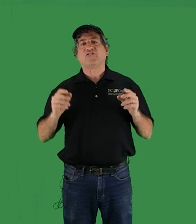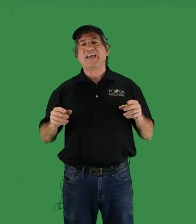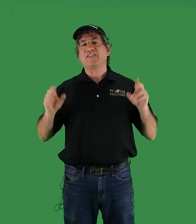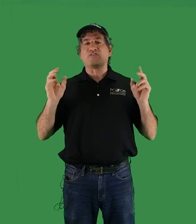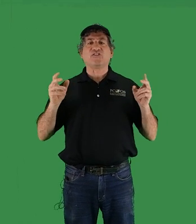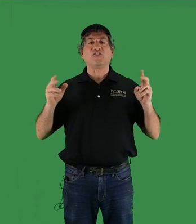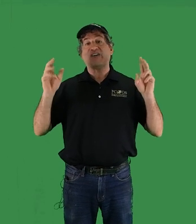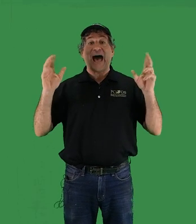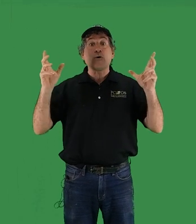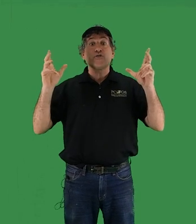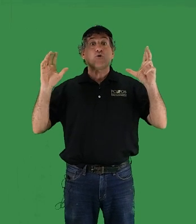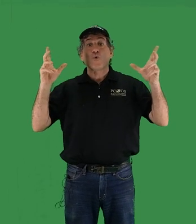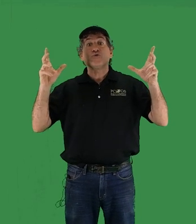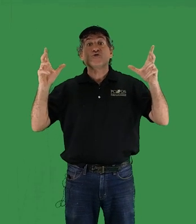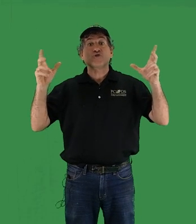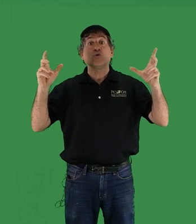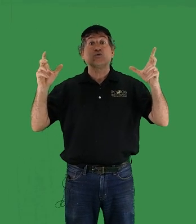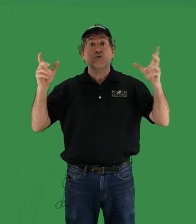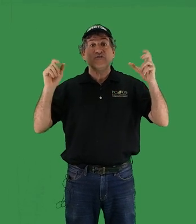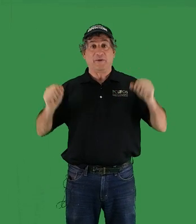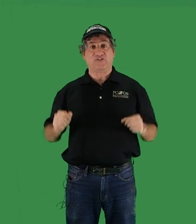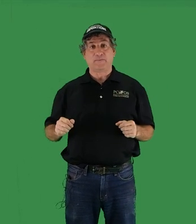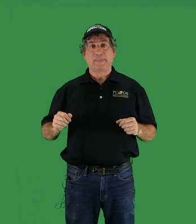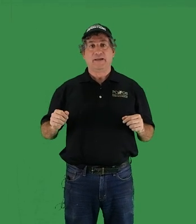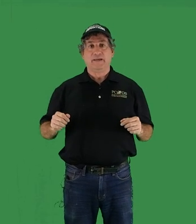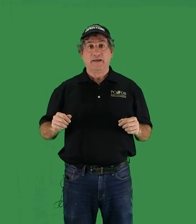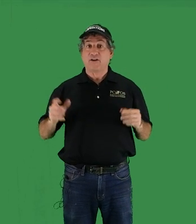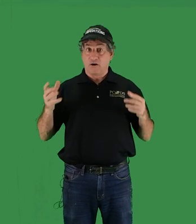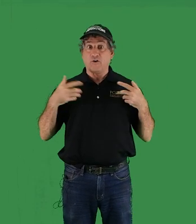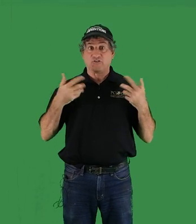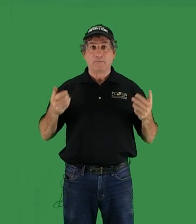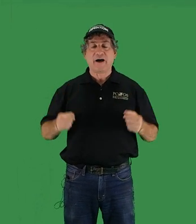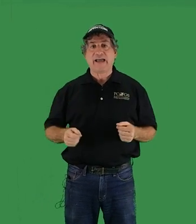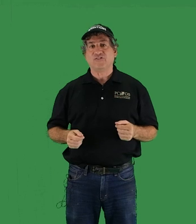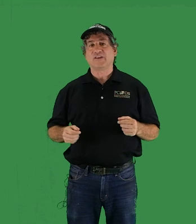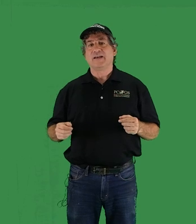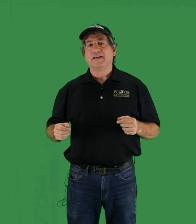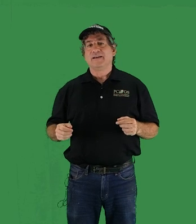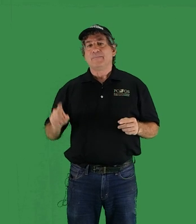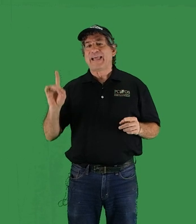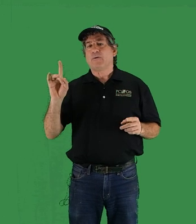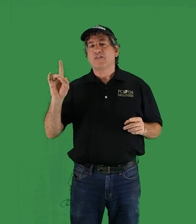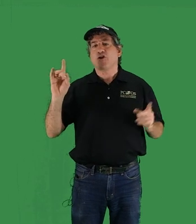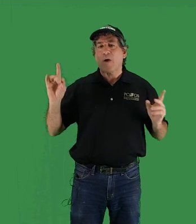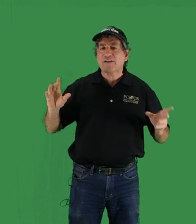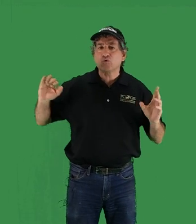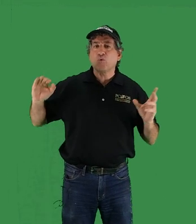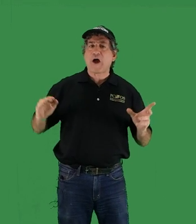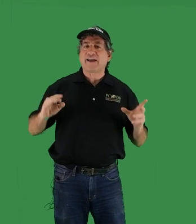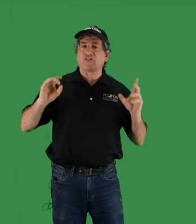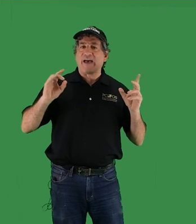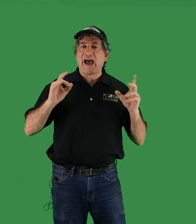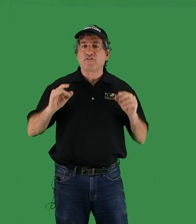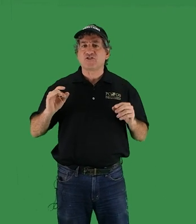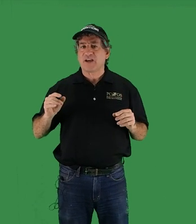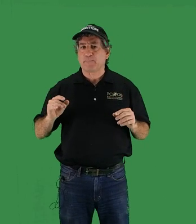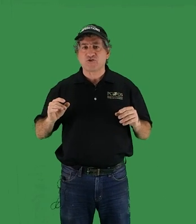saying that this is how the grooch stole Christmas, and our hearts and minds. Now, the gradual rise of average temperature